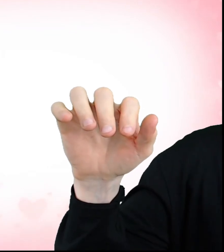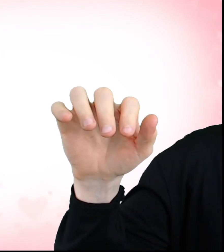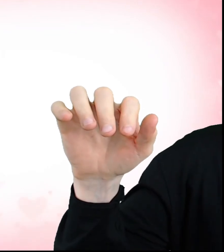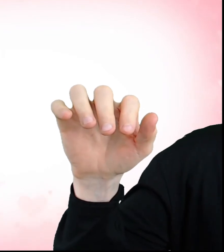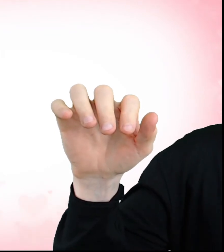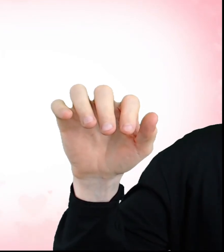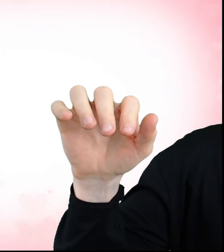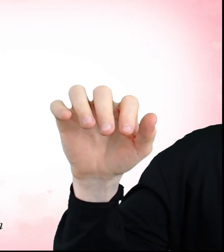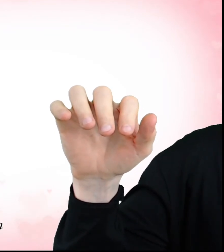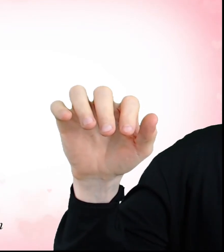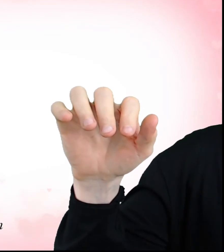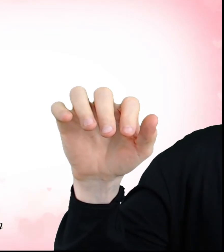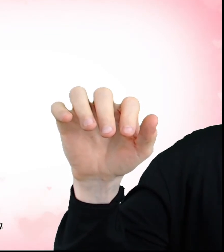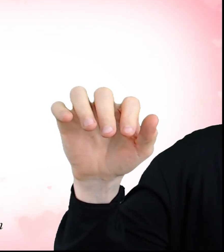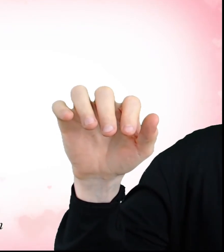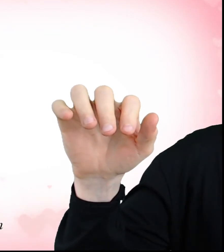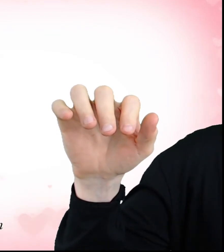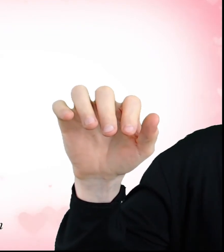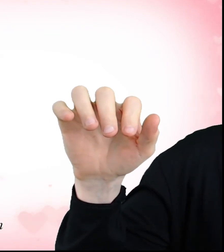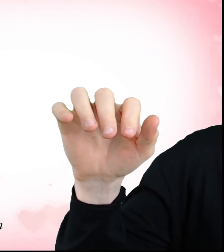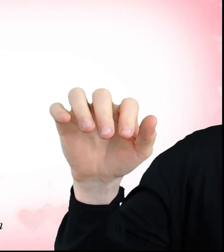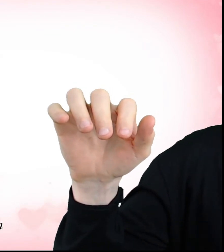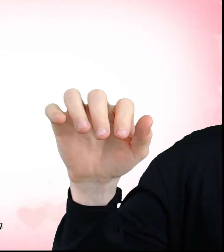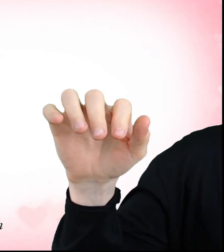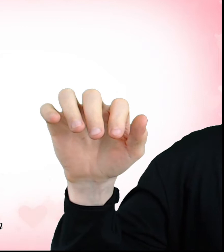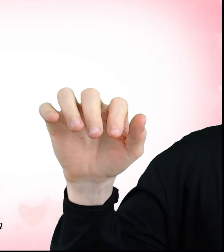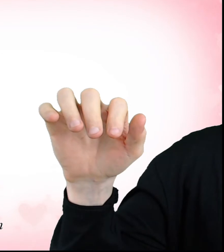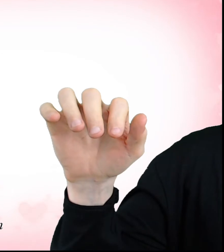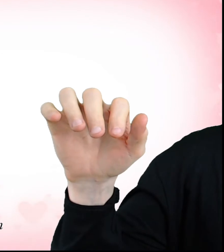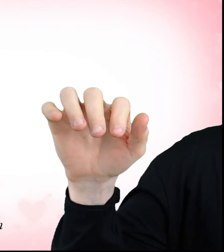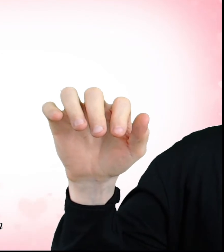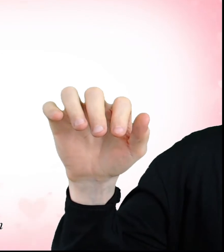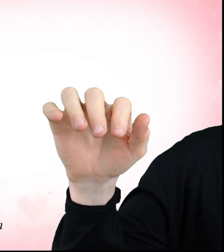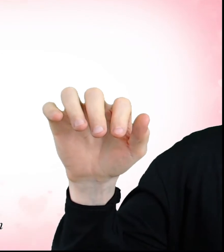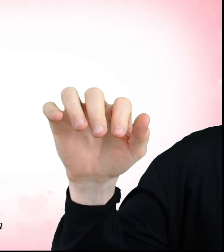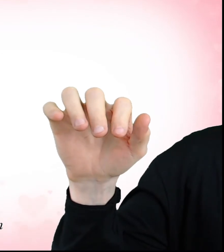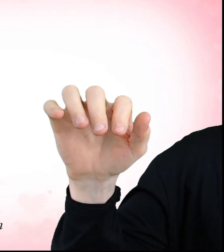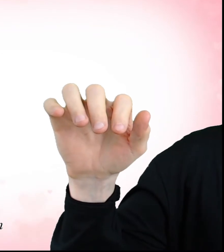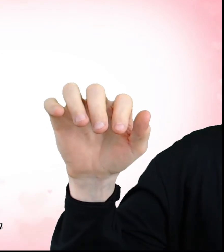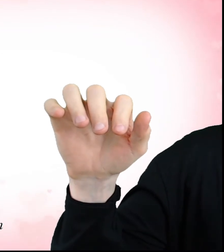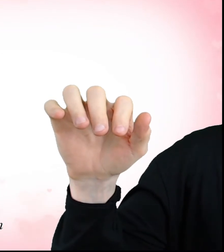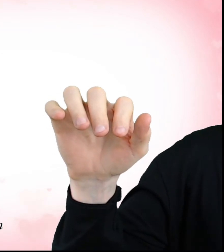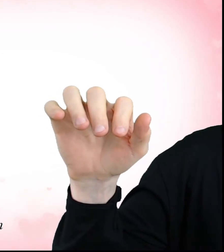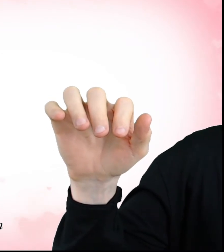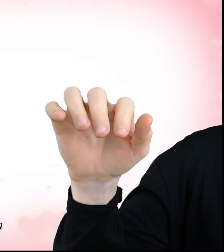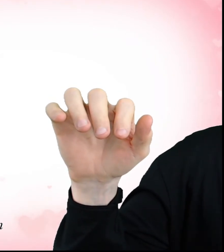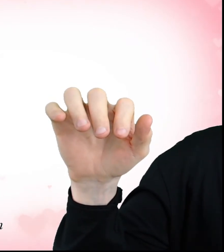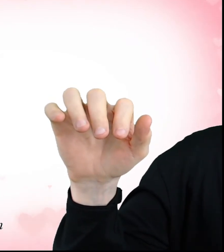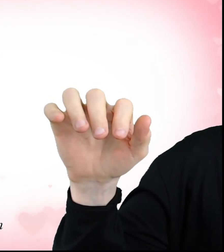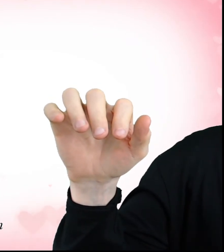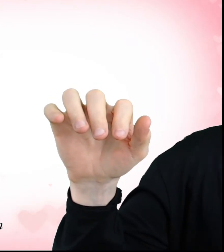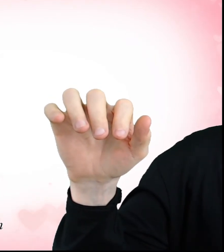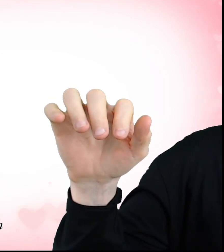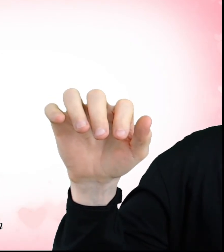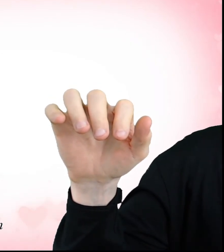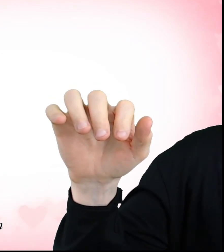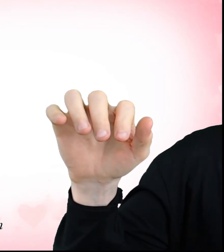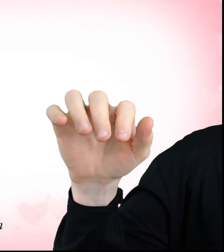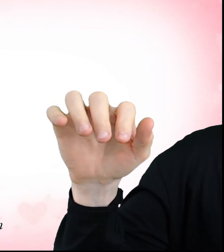And even if I wanted to, I can't stop Yeah, yeah, yeah, yeah, yeah My love is like a rocket, but you're blast off And I'm